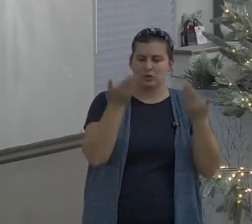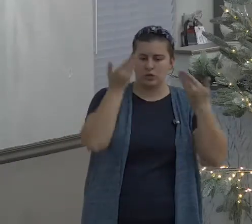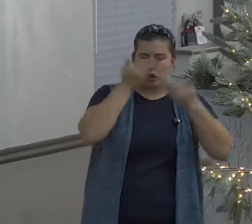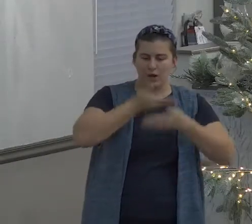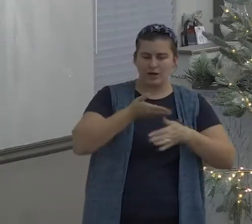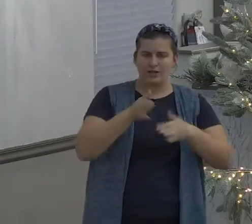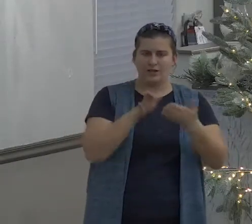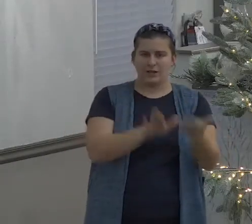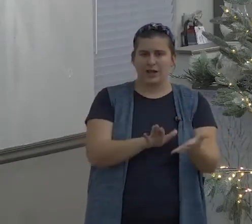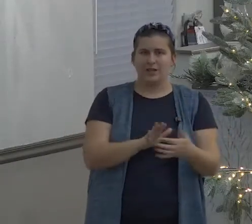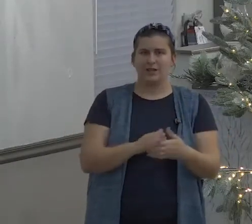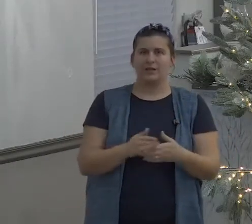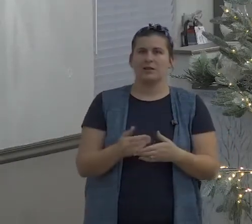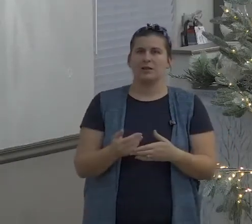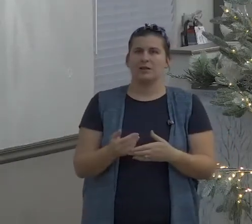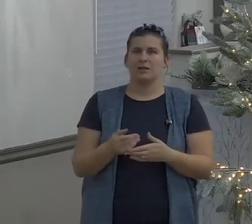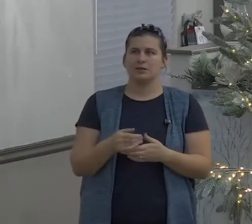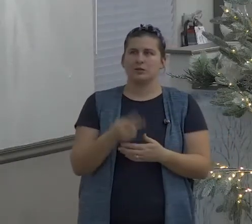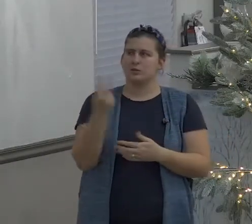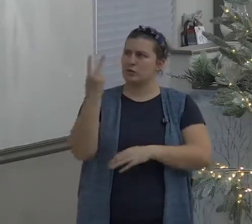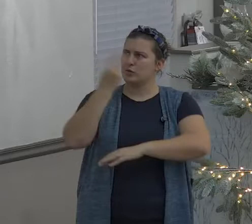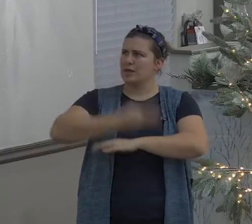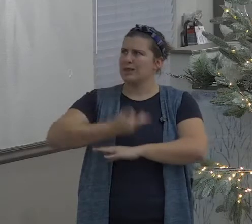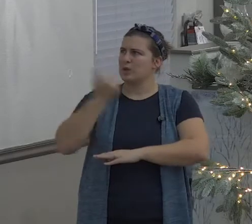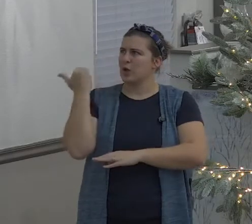we're going to walk through the valley of the shadow of death